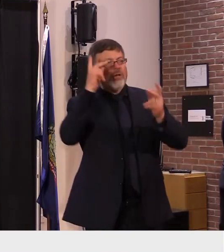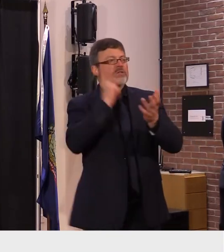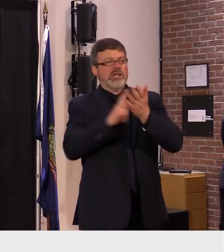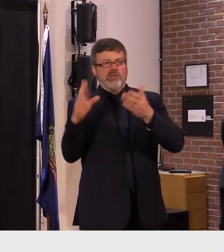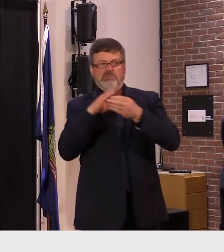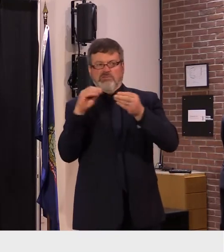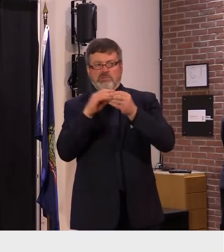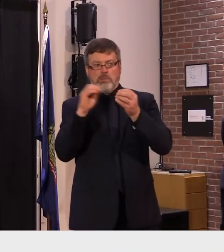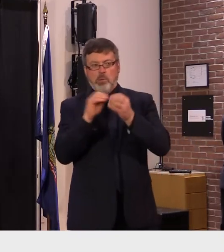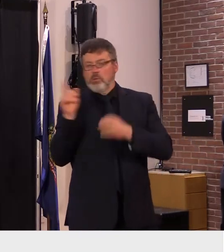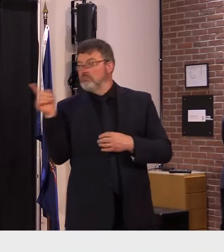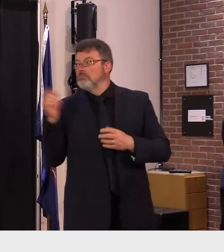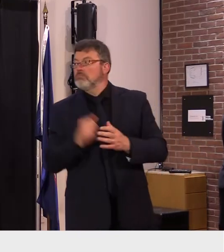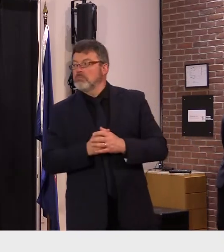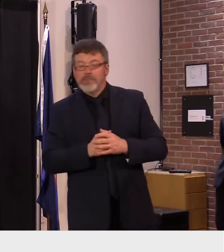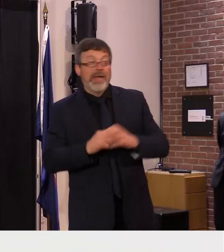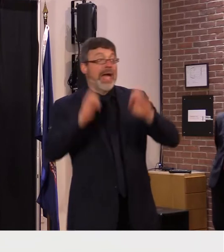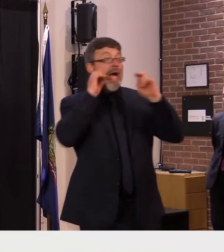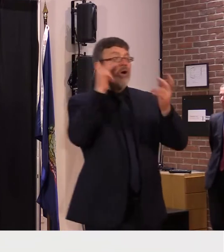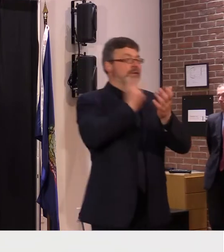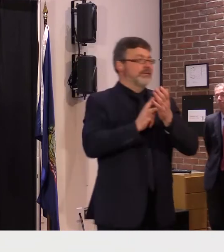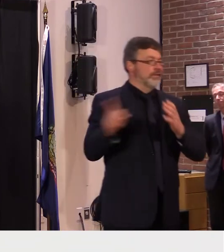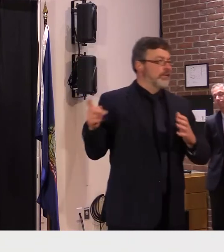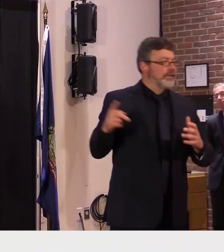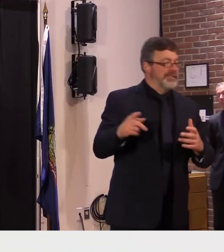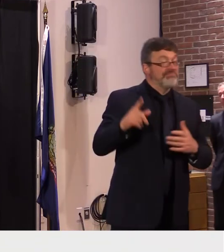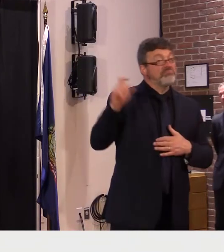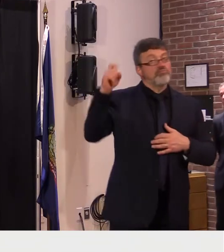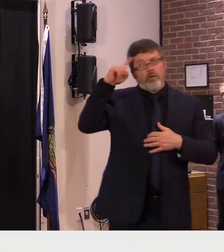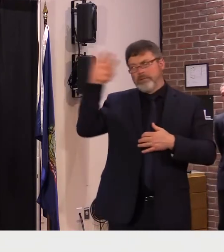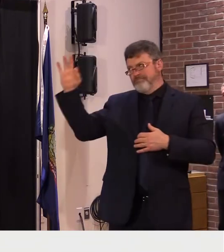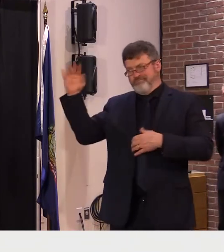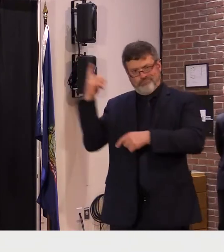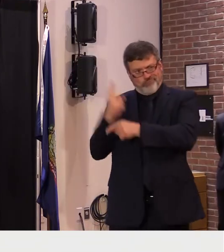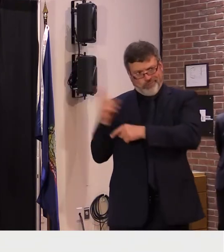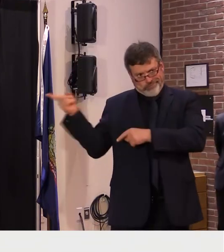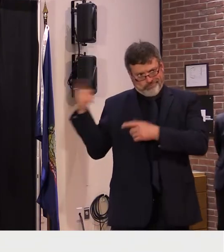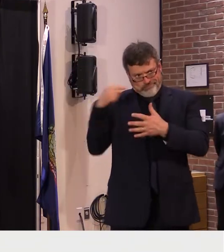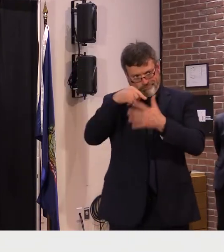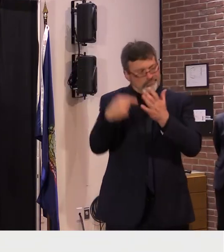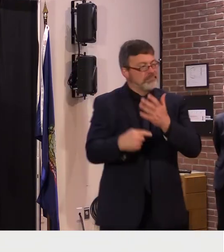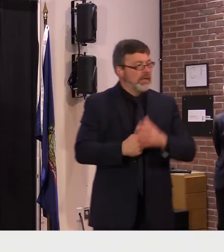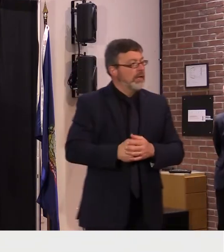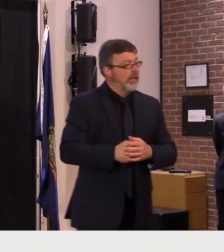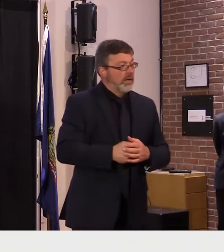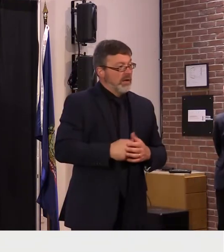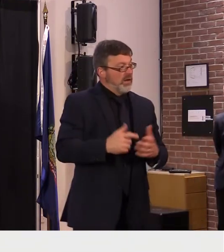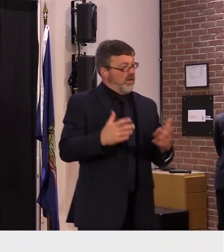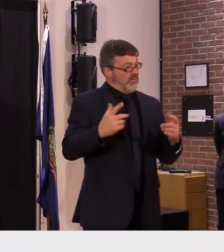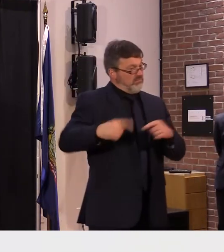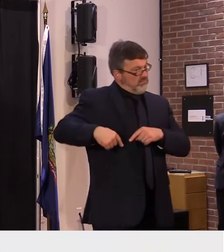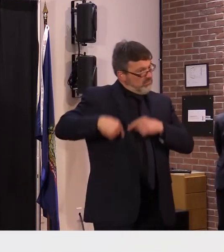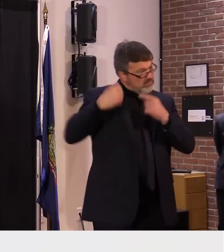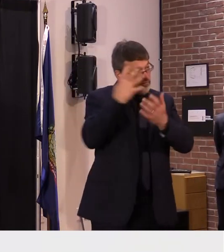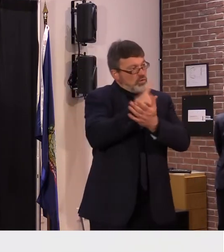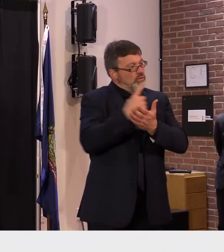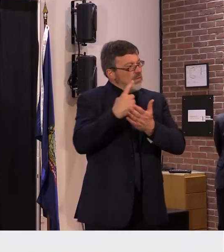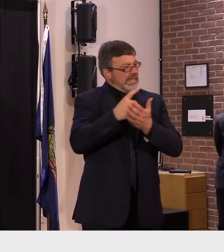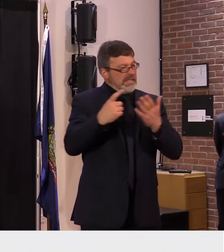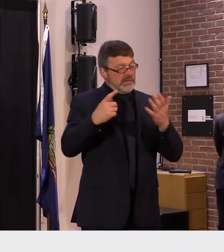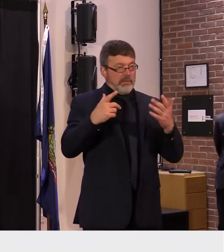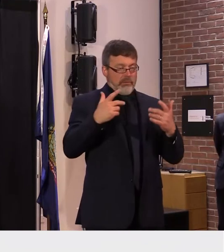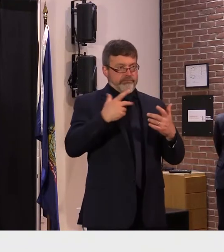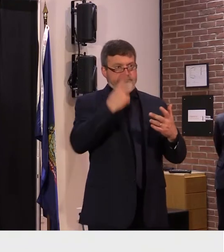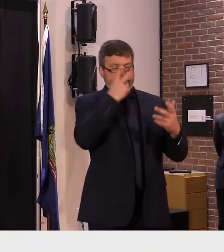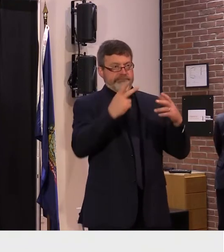yeah just to piggyback on the governor's comments this has been a you know challenging several weeks to say the least with the texas shooting vermont